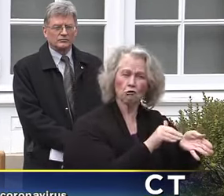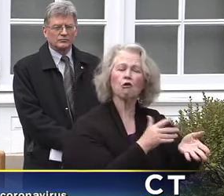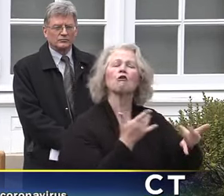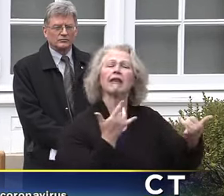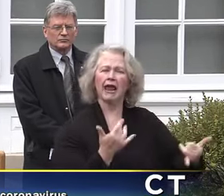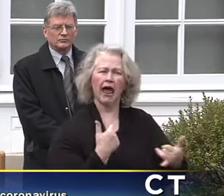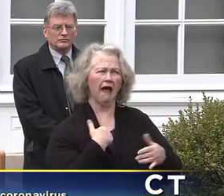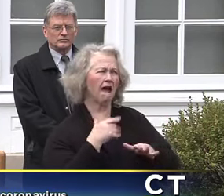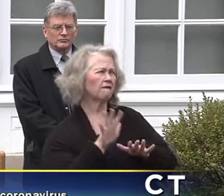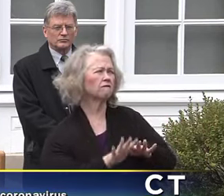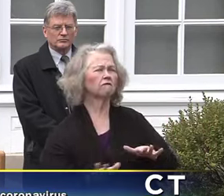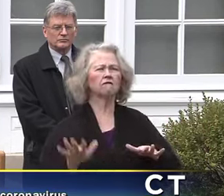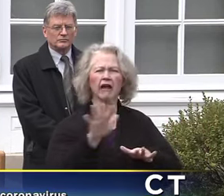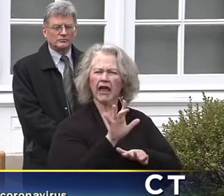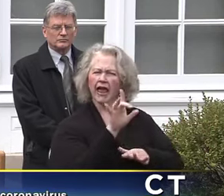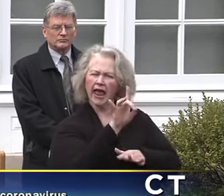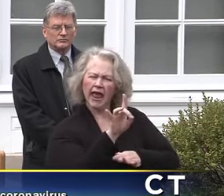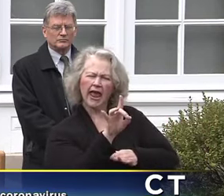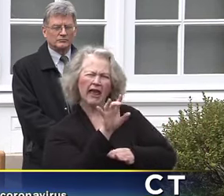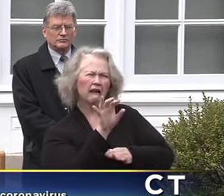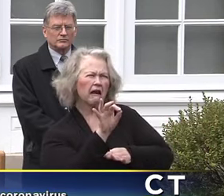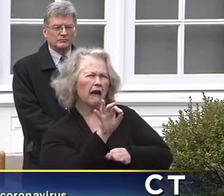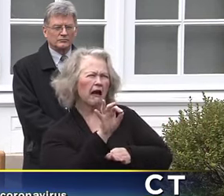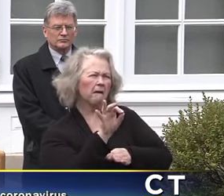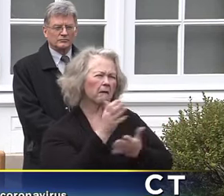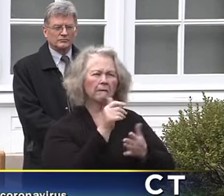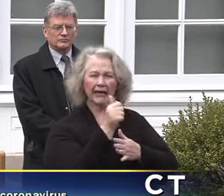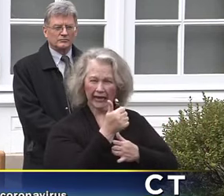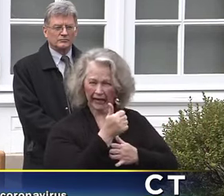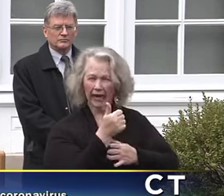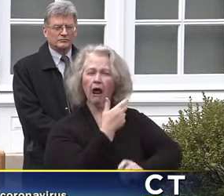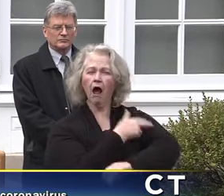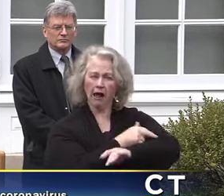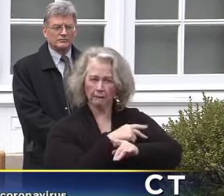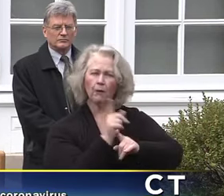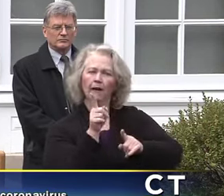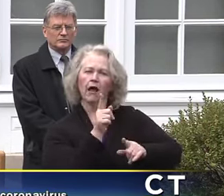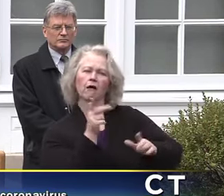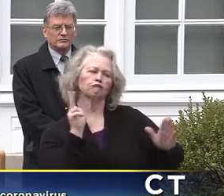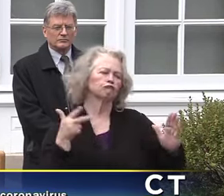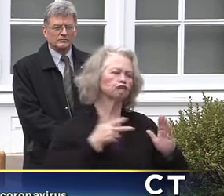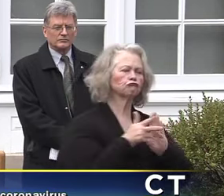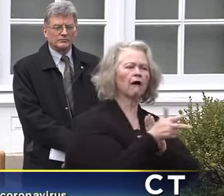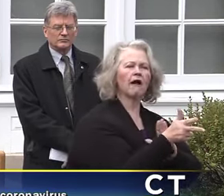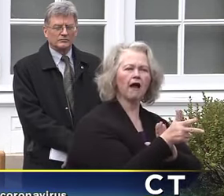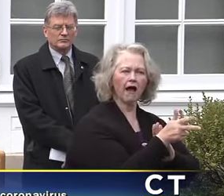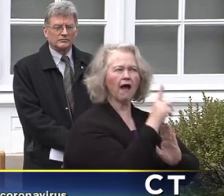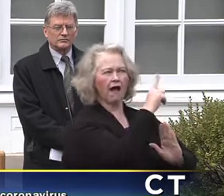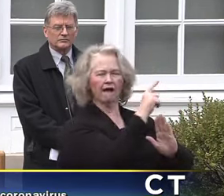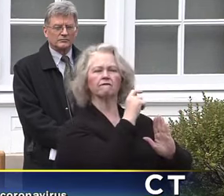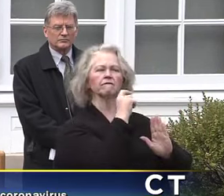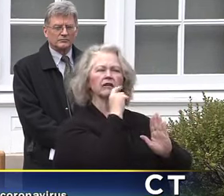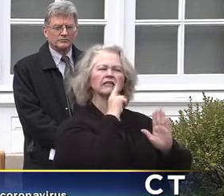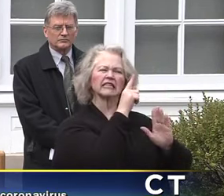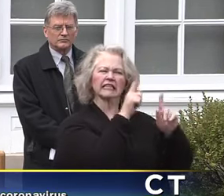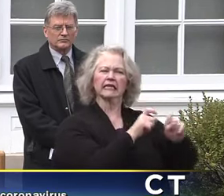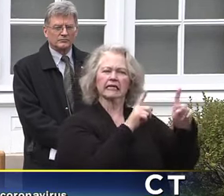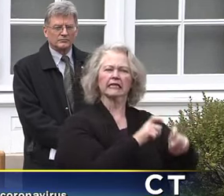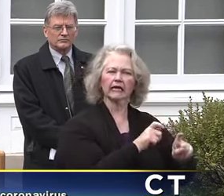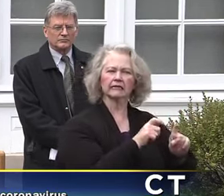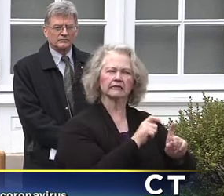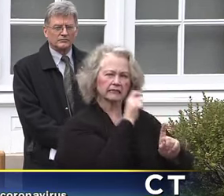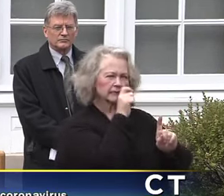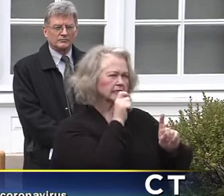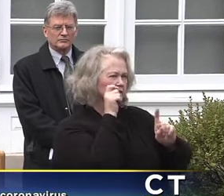nine, ten hospitals doing drive-by swabs, which are better. And more and more we can get people tested and within, say,